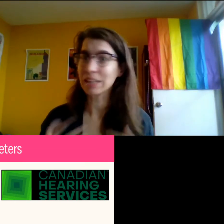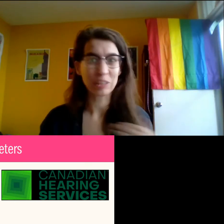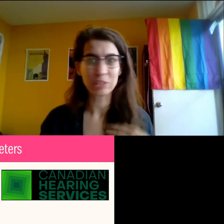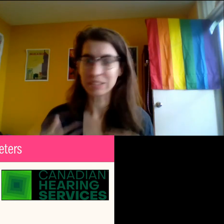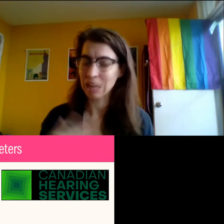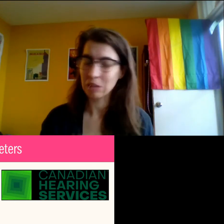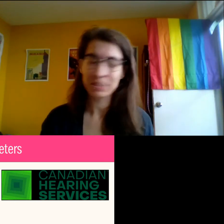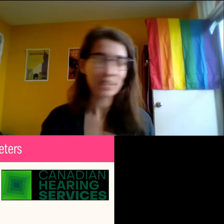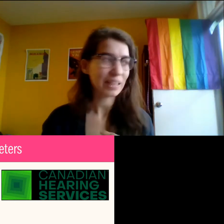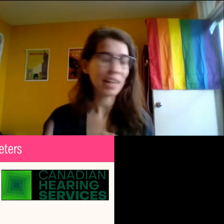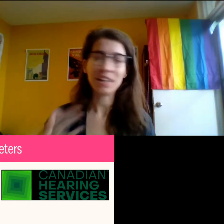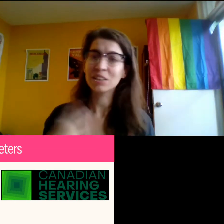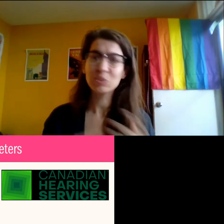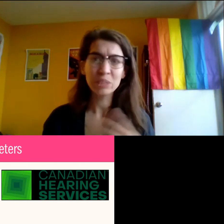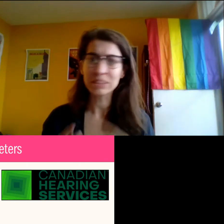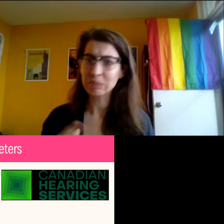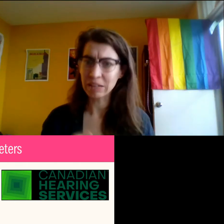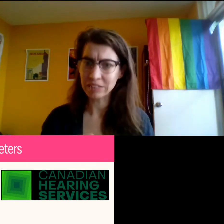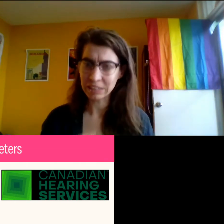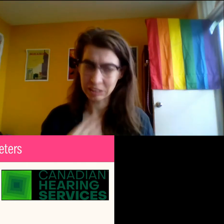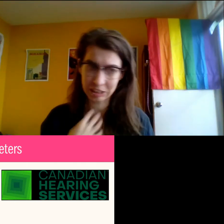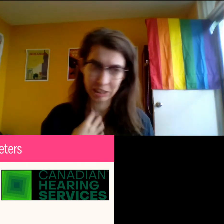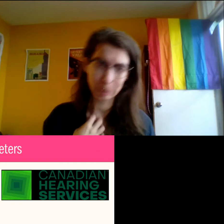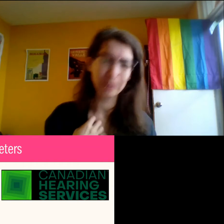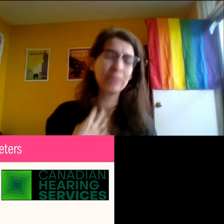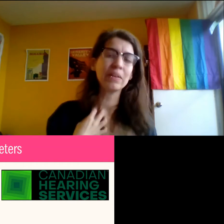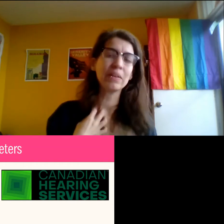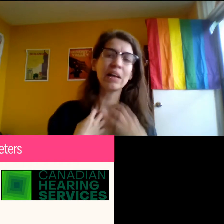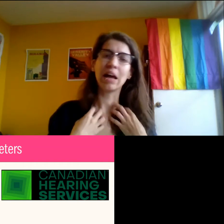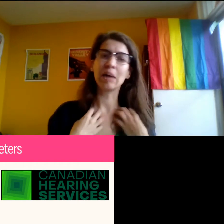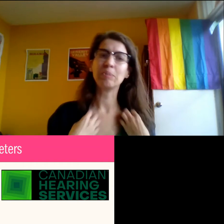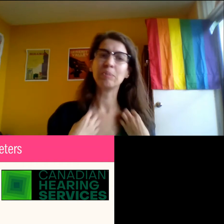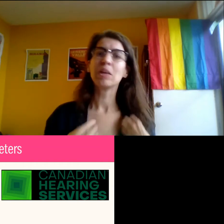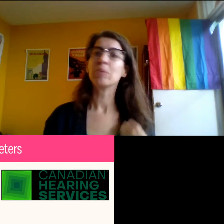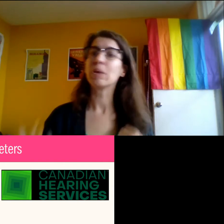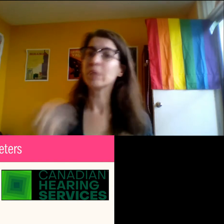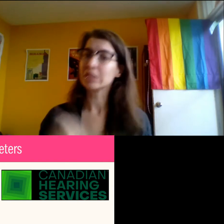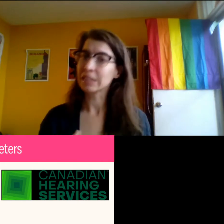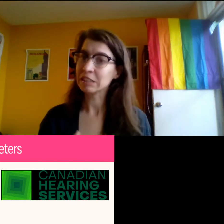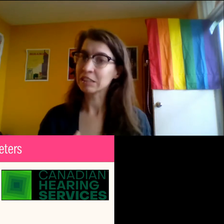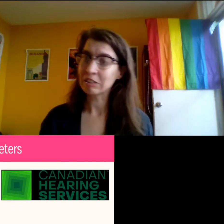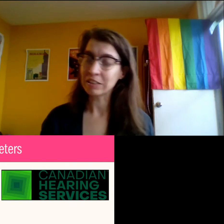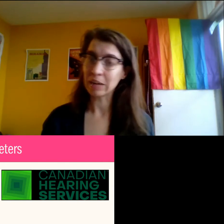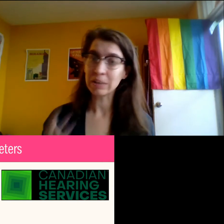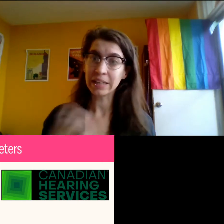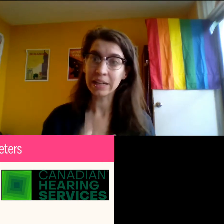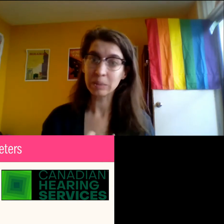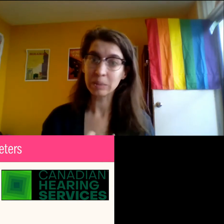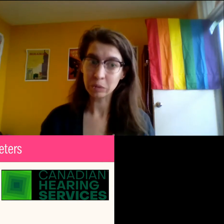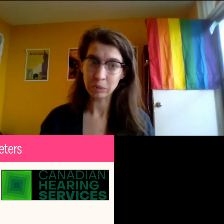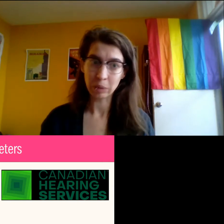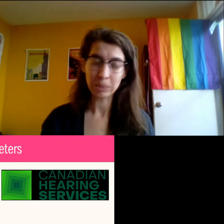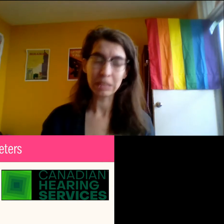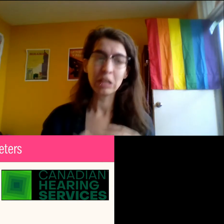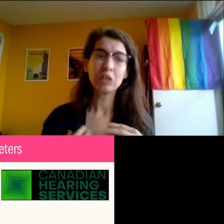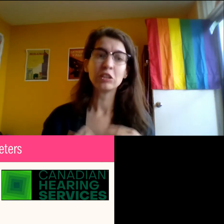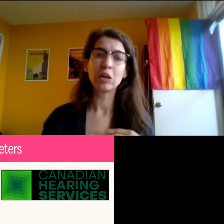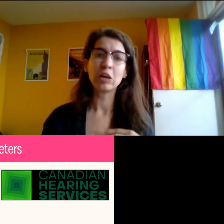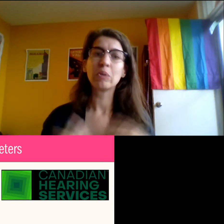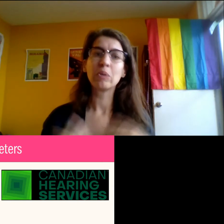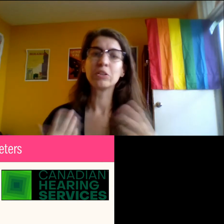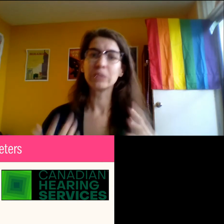emailing them yourselves and build up that relationship. Um, but when you're getting started out, it can be overwhelming.